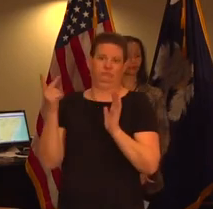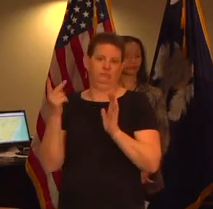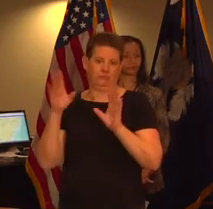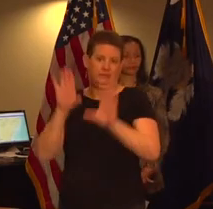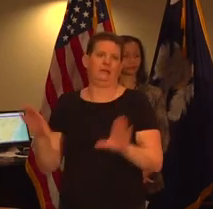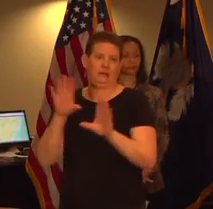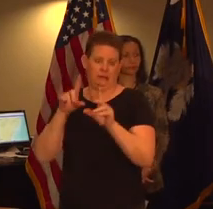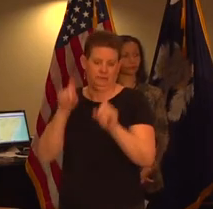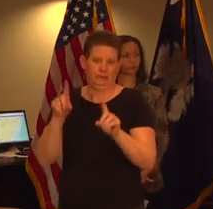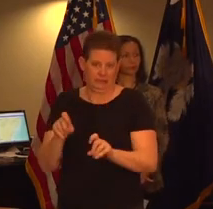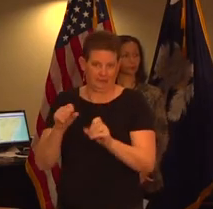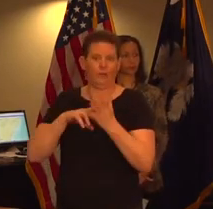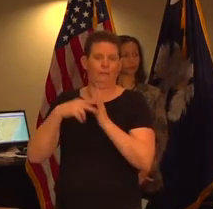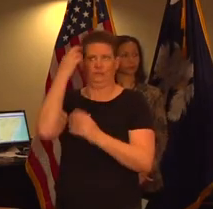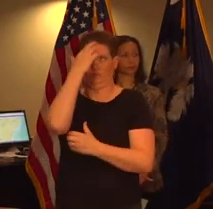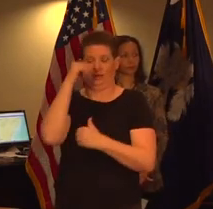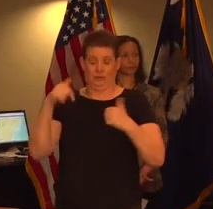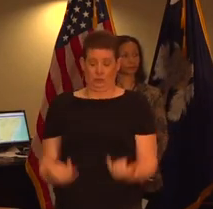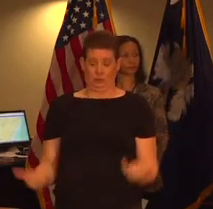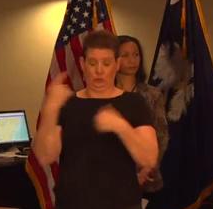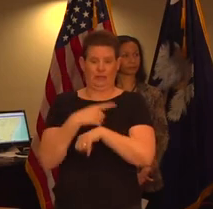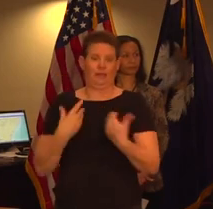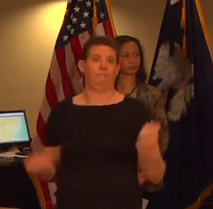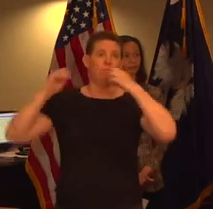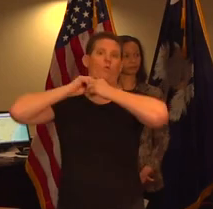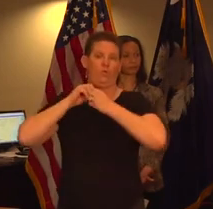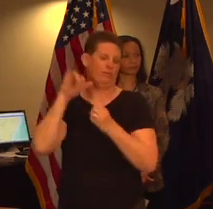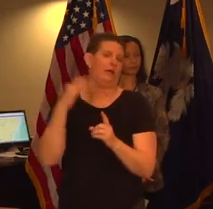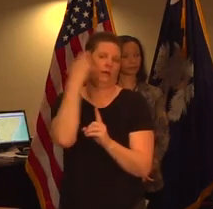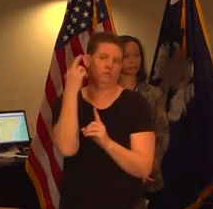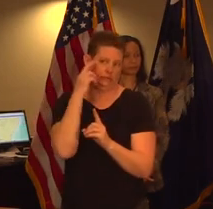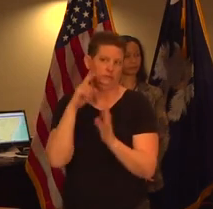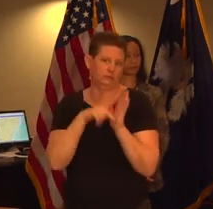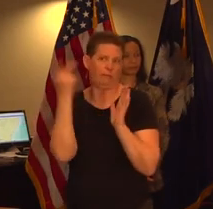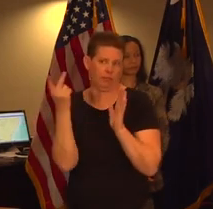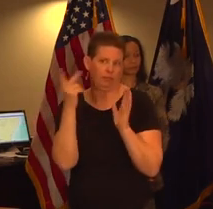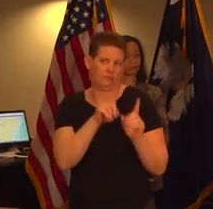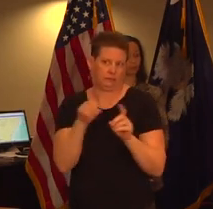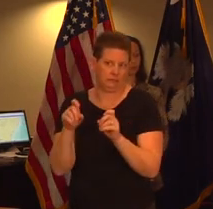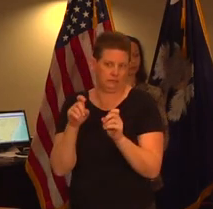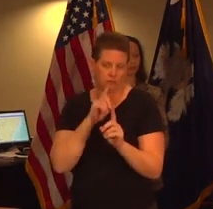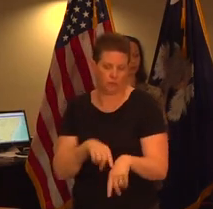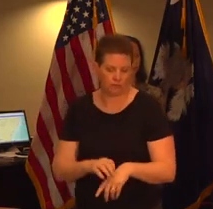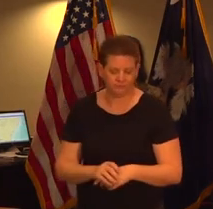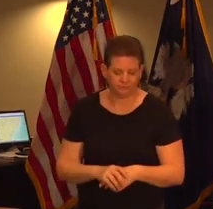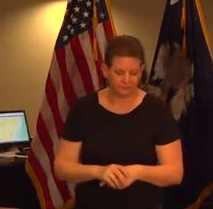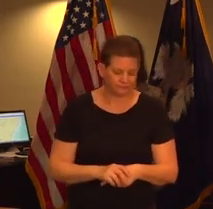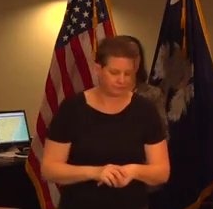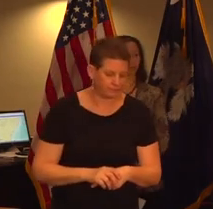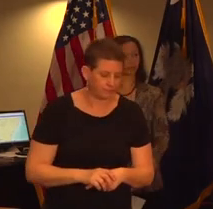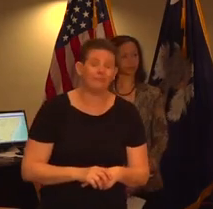on sunday thus the larger number reporting out today we are seeing a continued increase in the number of